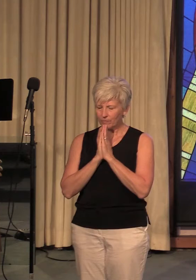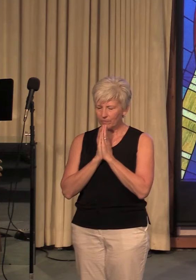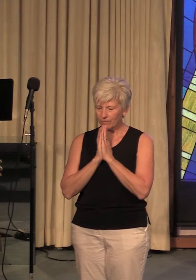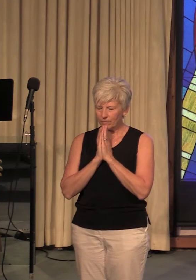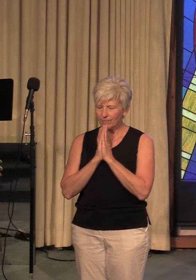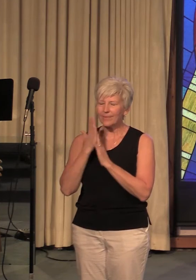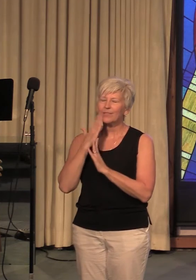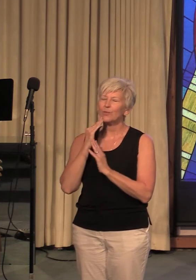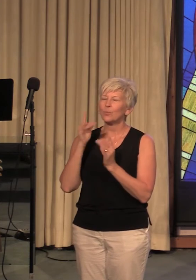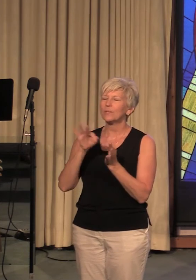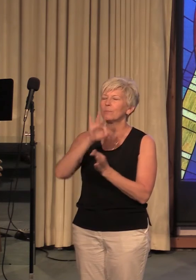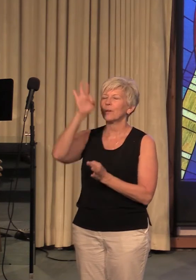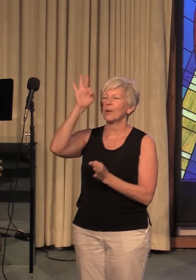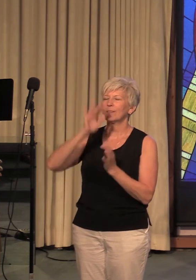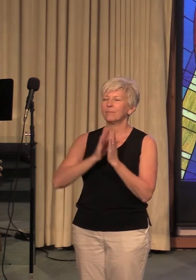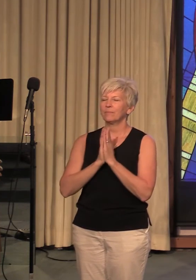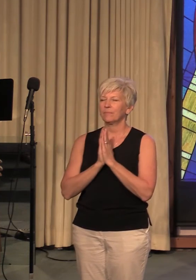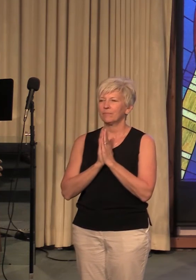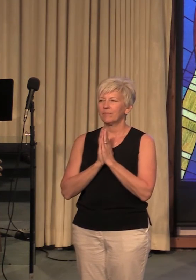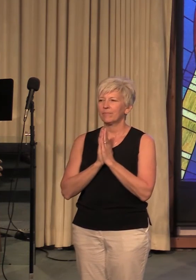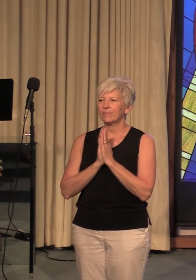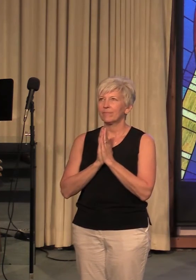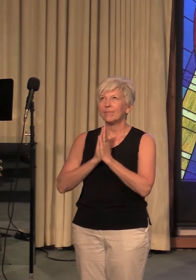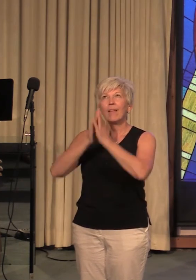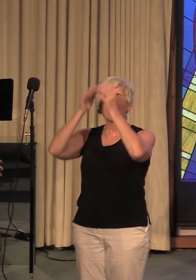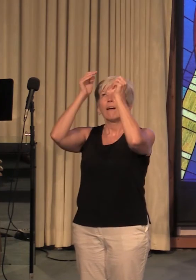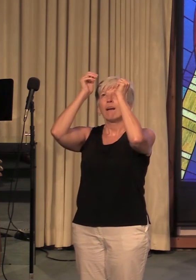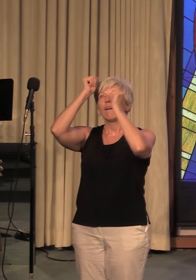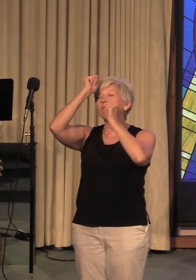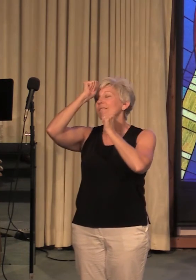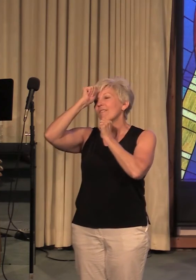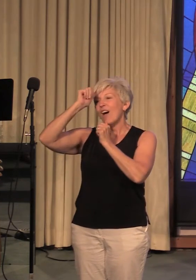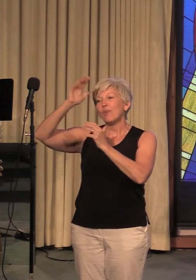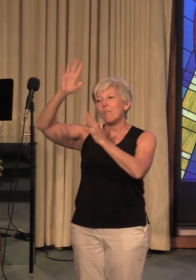sweet spirit father mother god